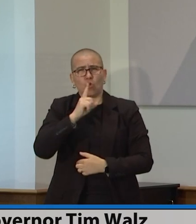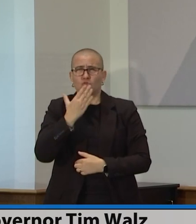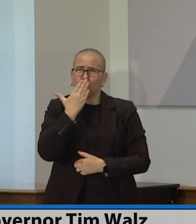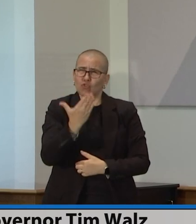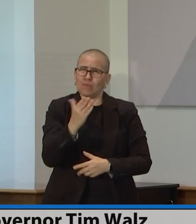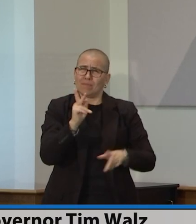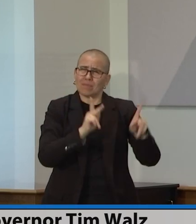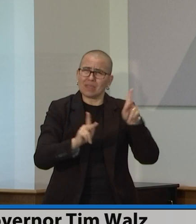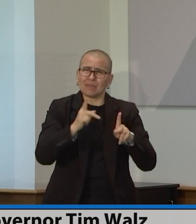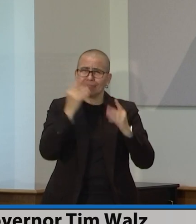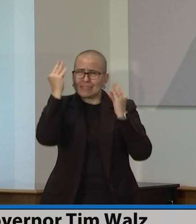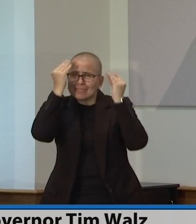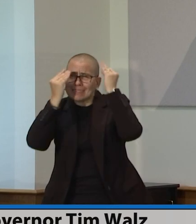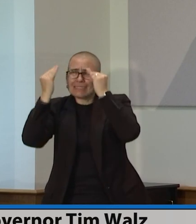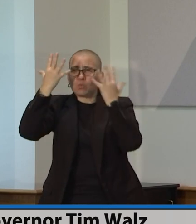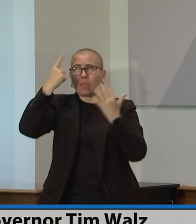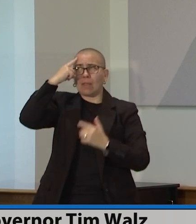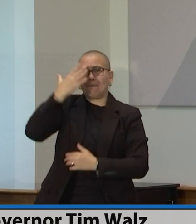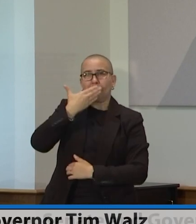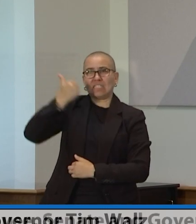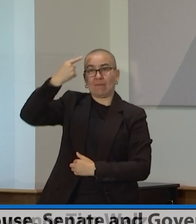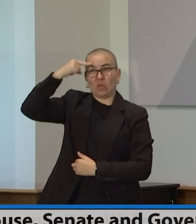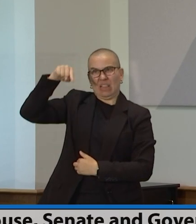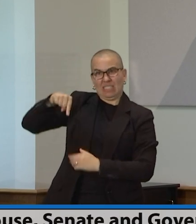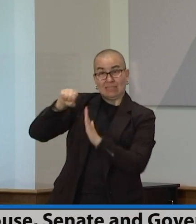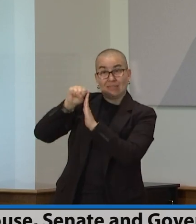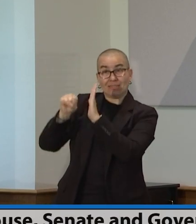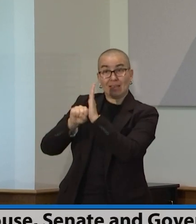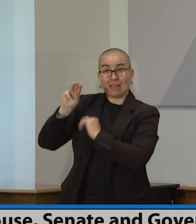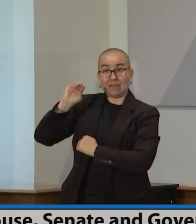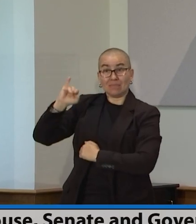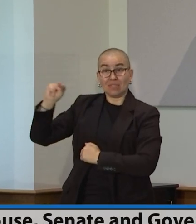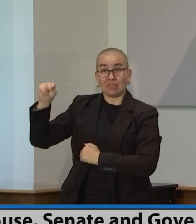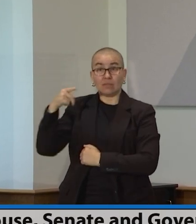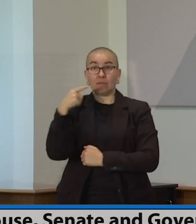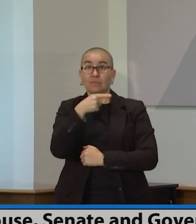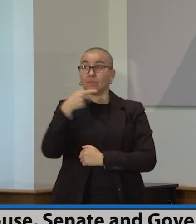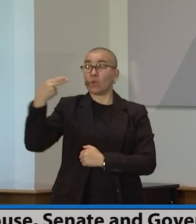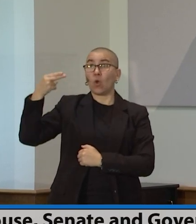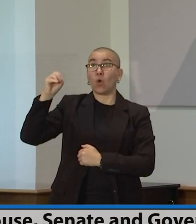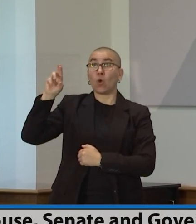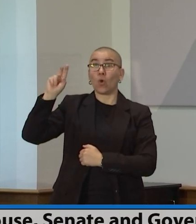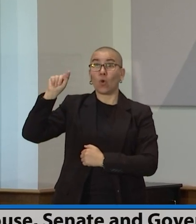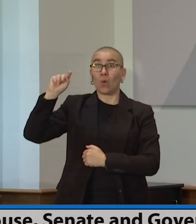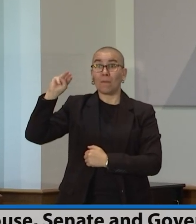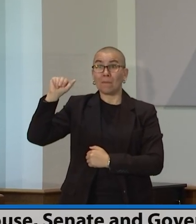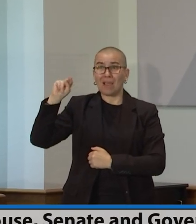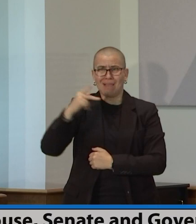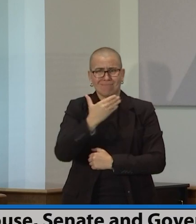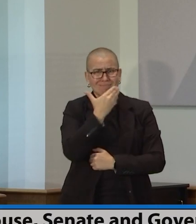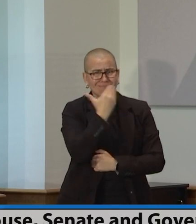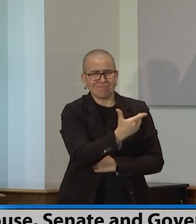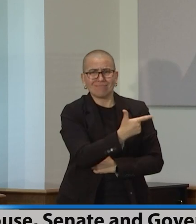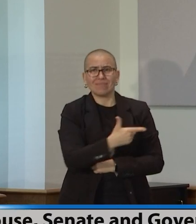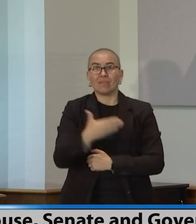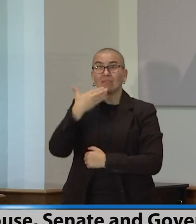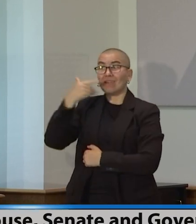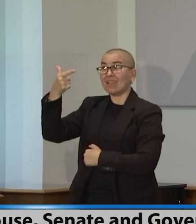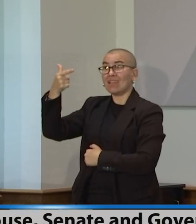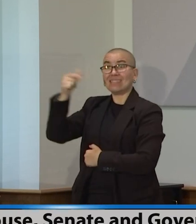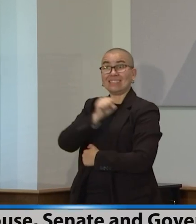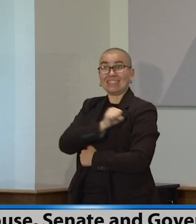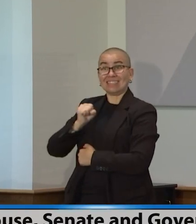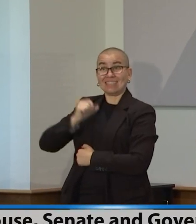Speaker Hortman, thank you for these long nights. Leader Gazelka, we're just grateful. These are hard, and